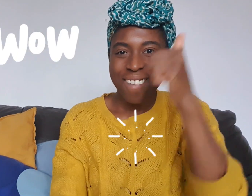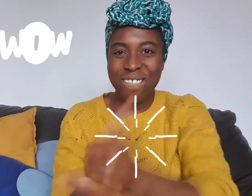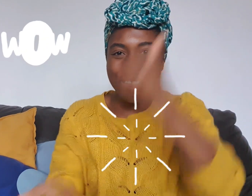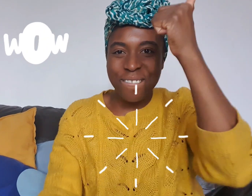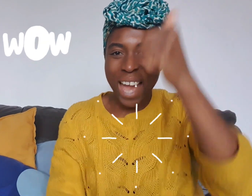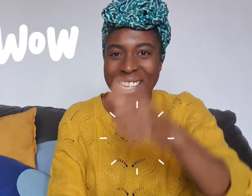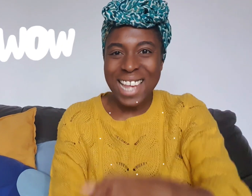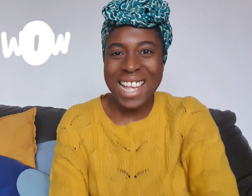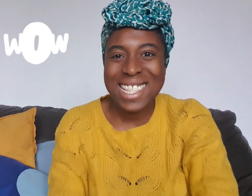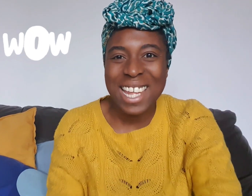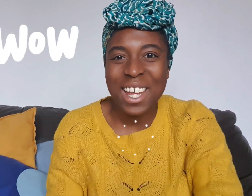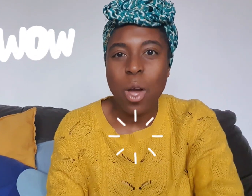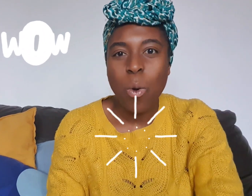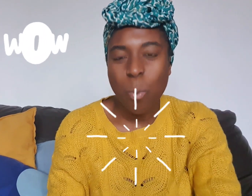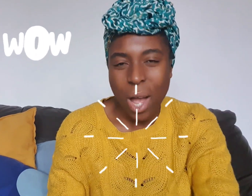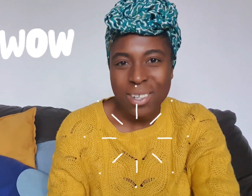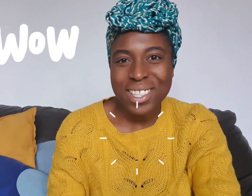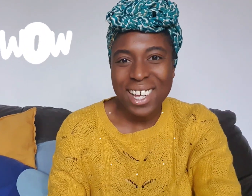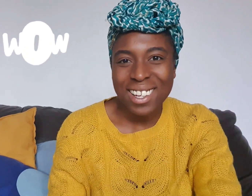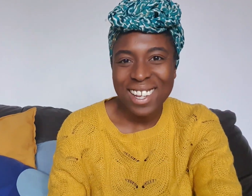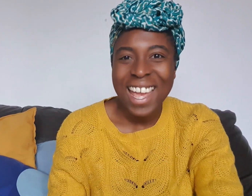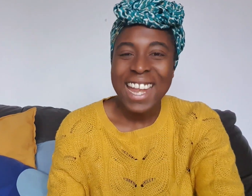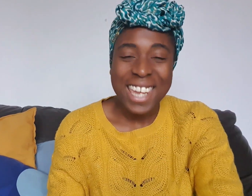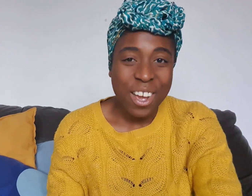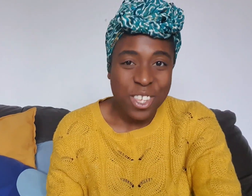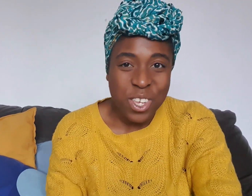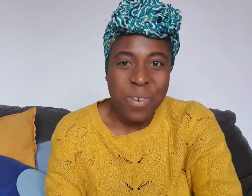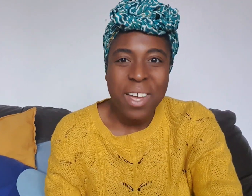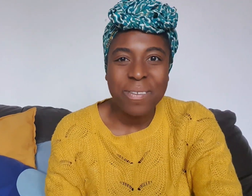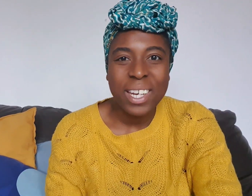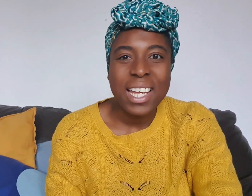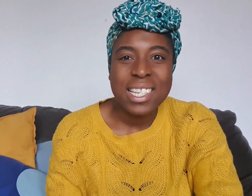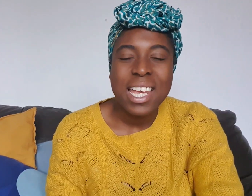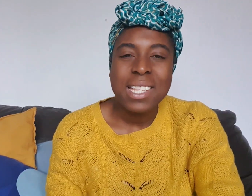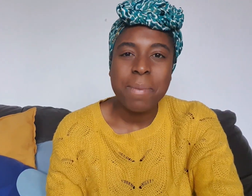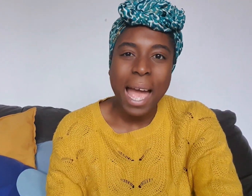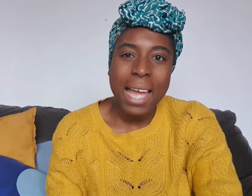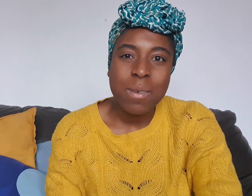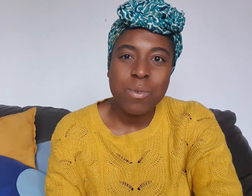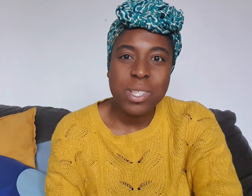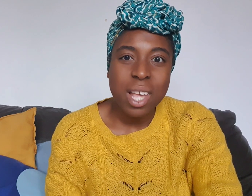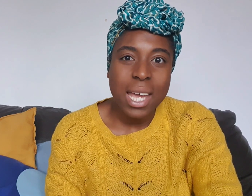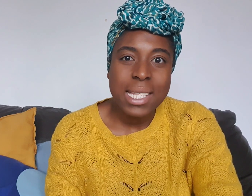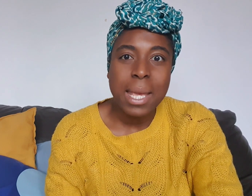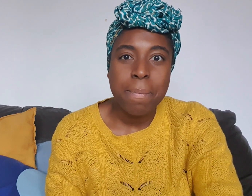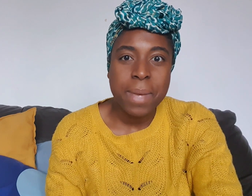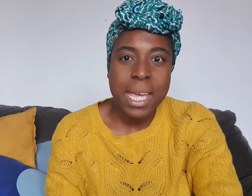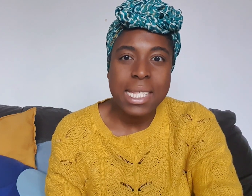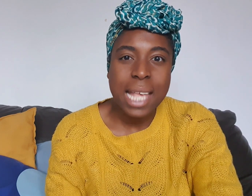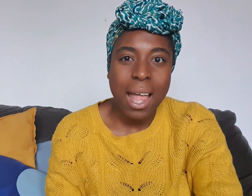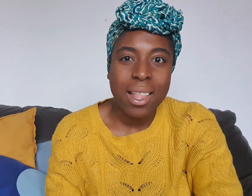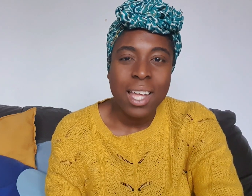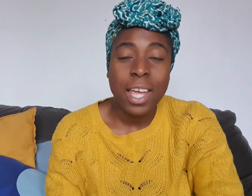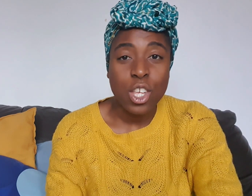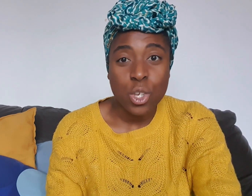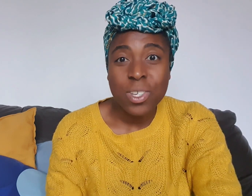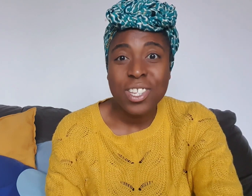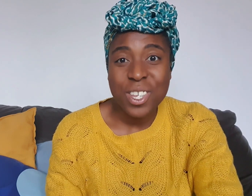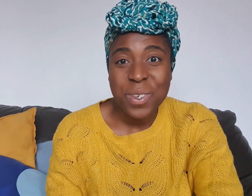Thank you. Well done. Now you have learned some animal signs in BSL that you could use